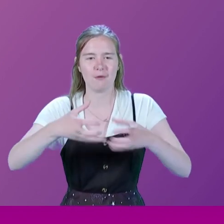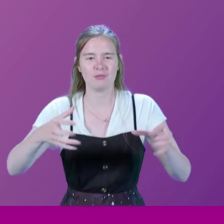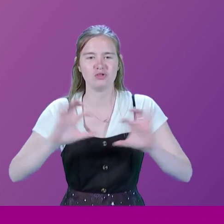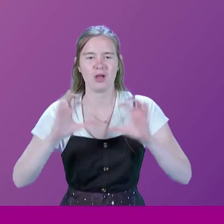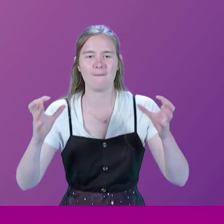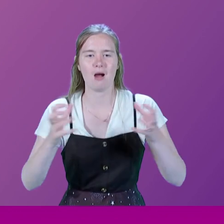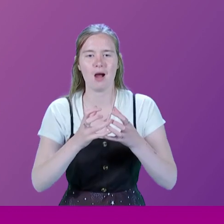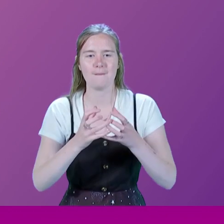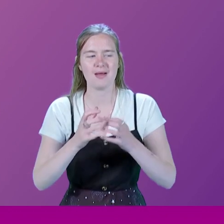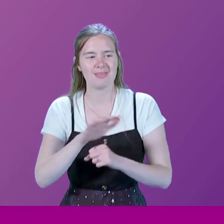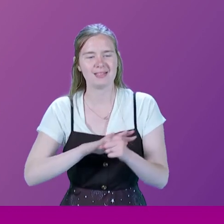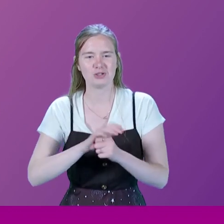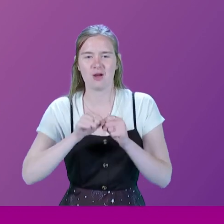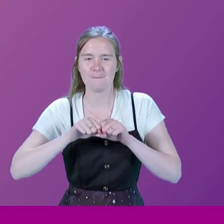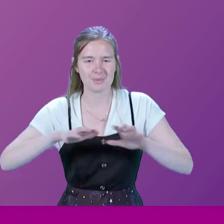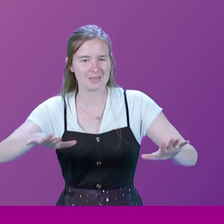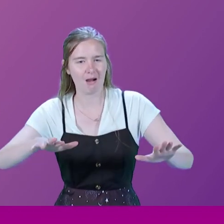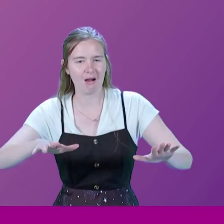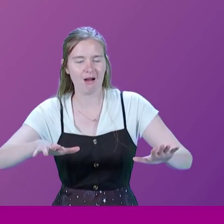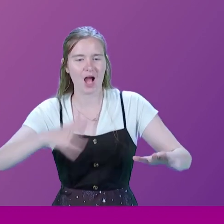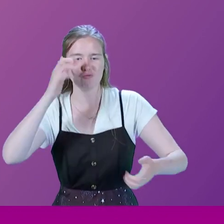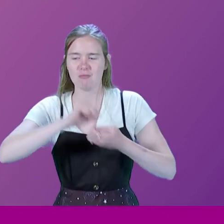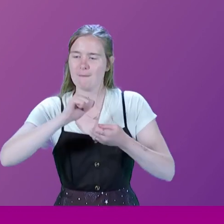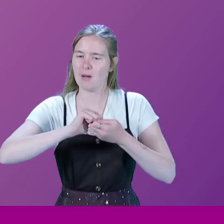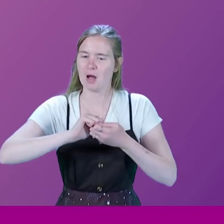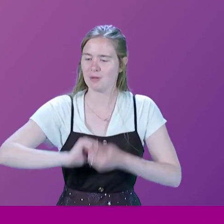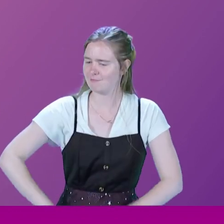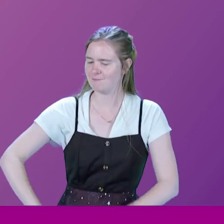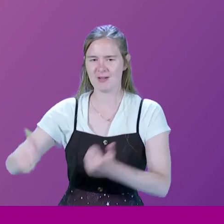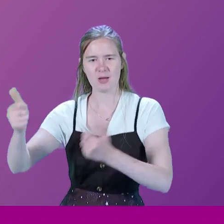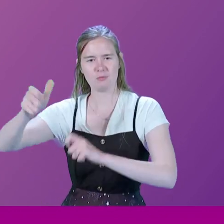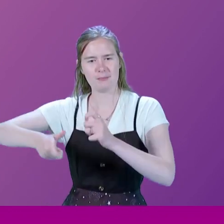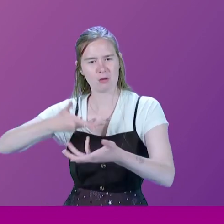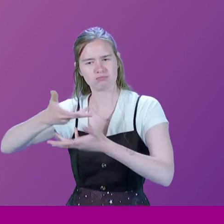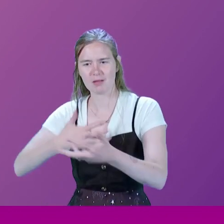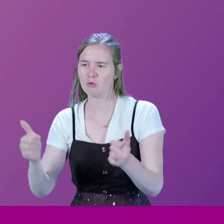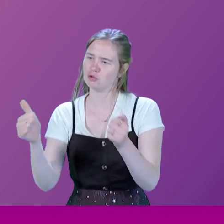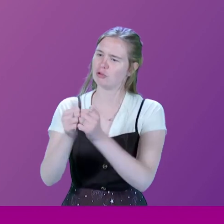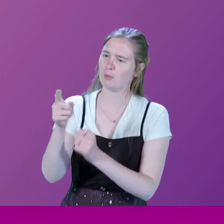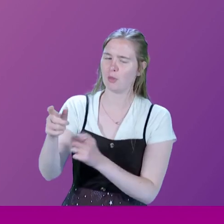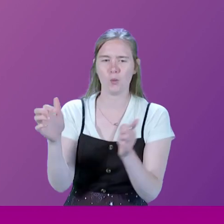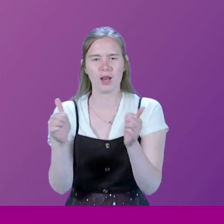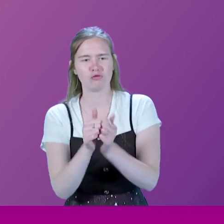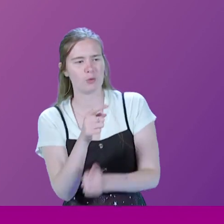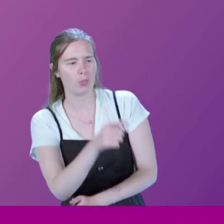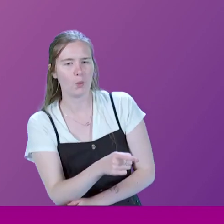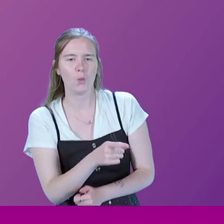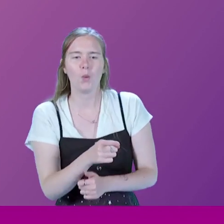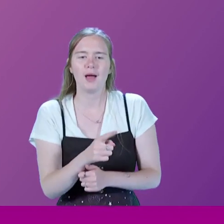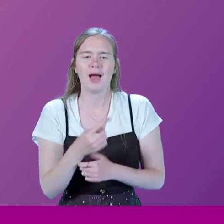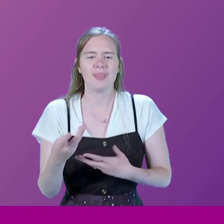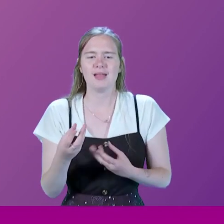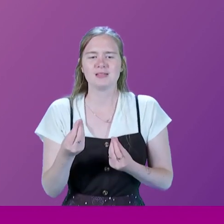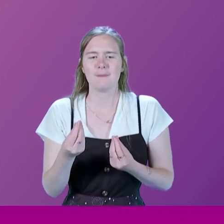of our media. I remember time and again going on with people and thinking, I'm going to agree with X or I'm going to agree with Y. And